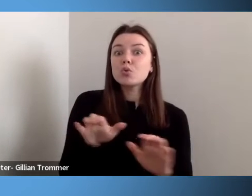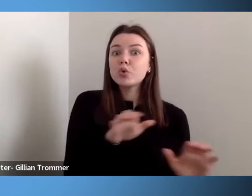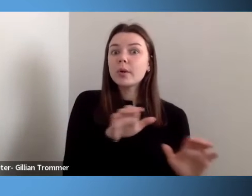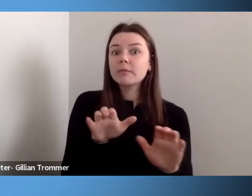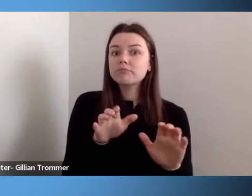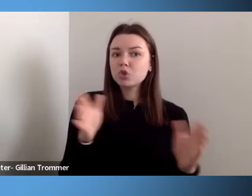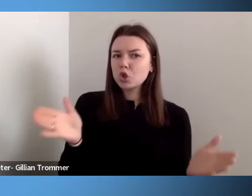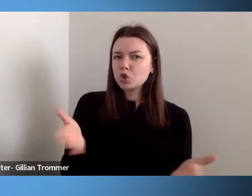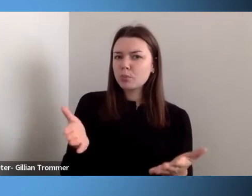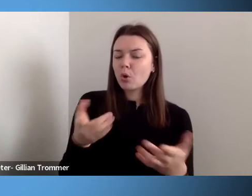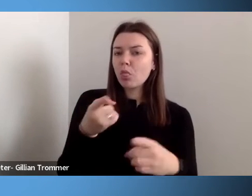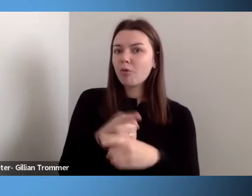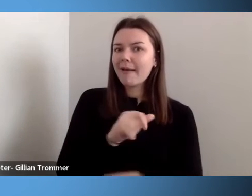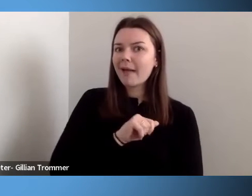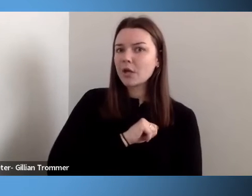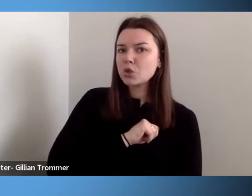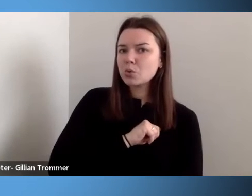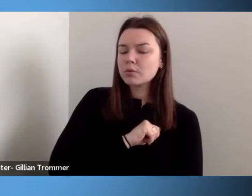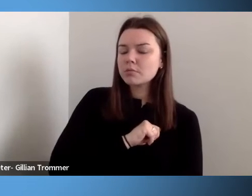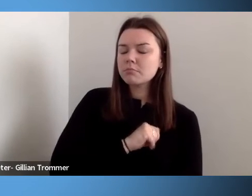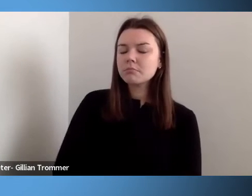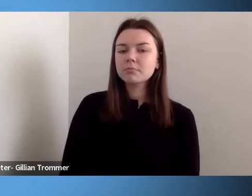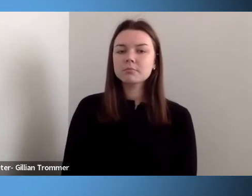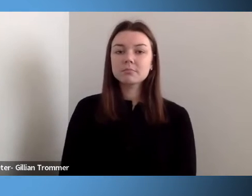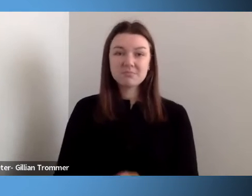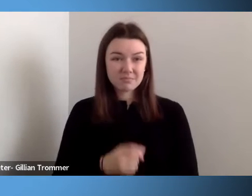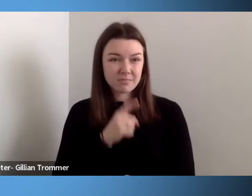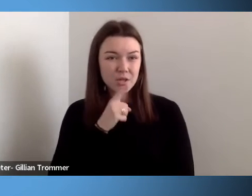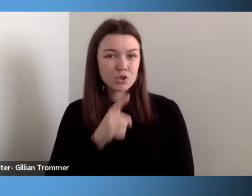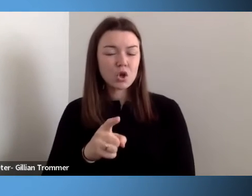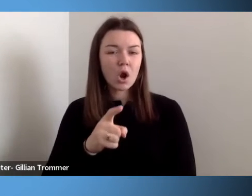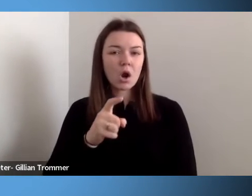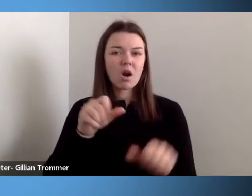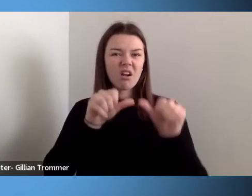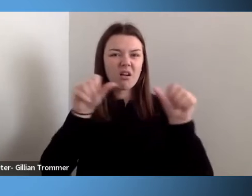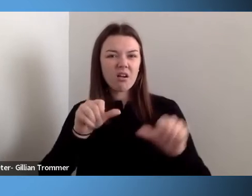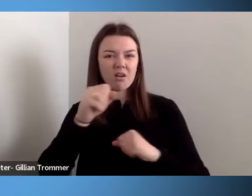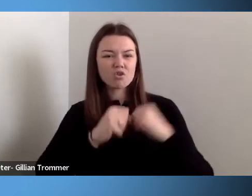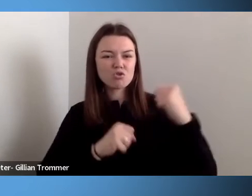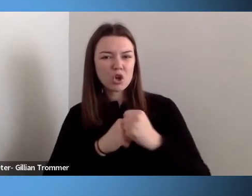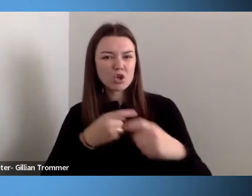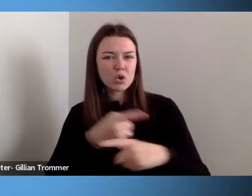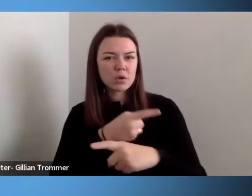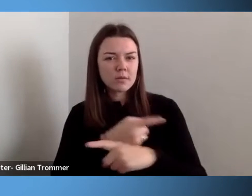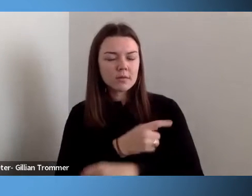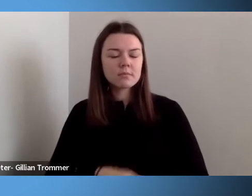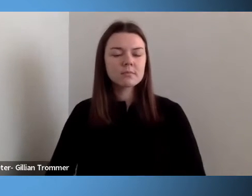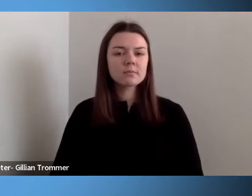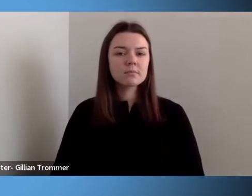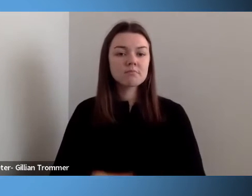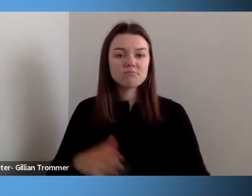to ensure the proper infrastructure, to promote reasonable accommodations within your labs,